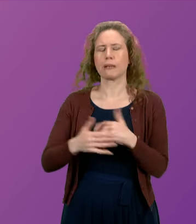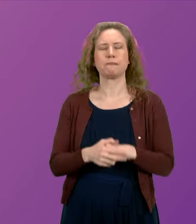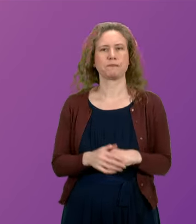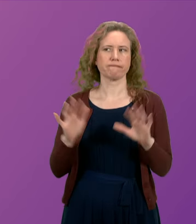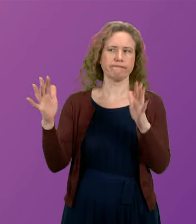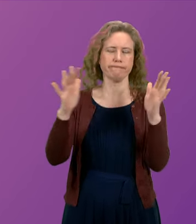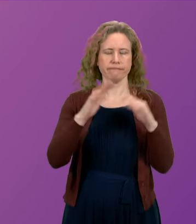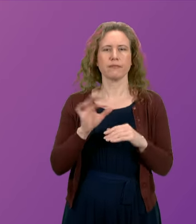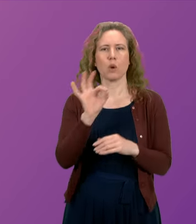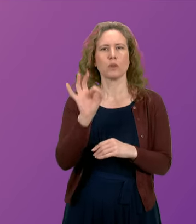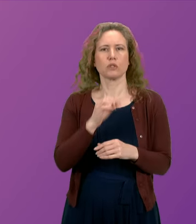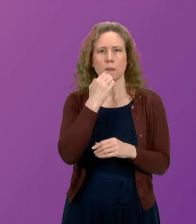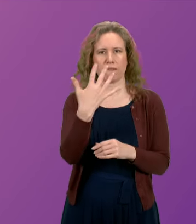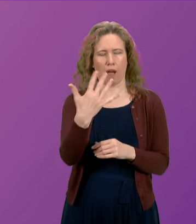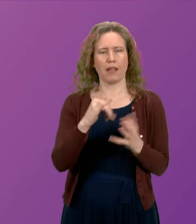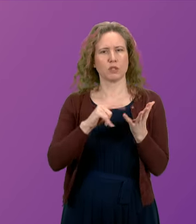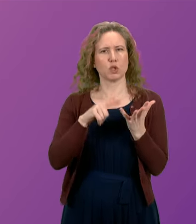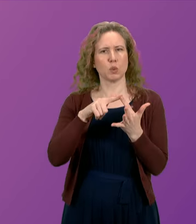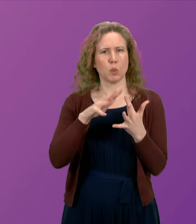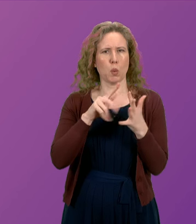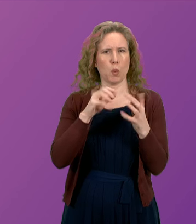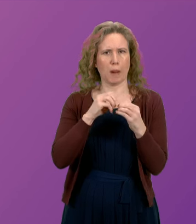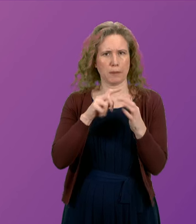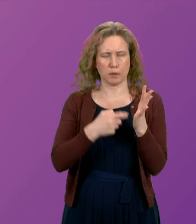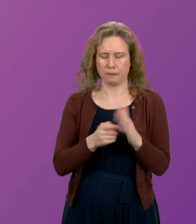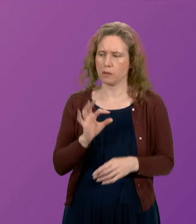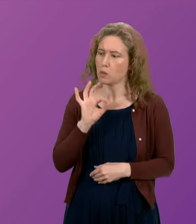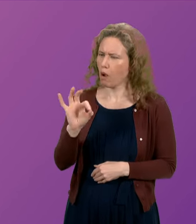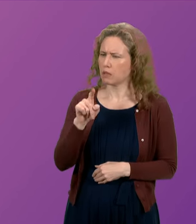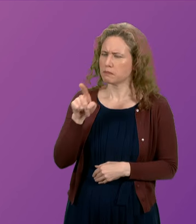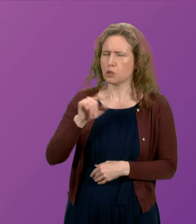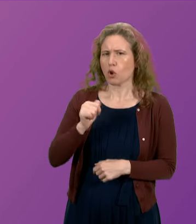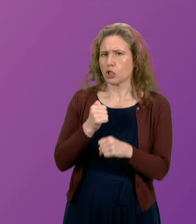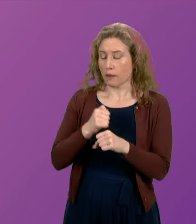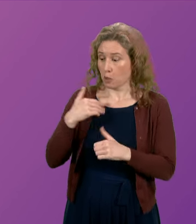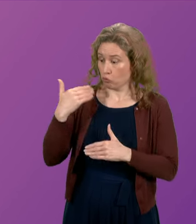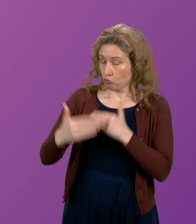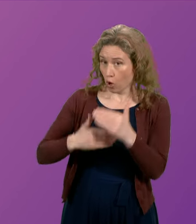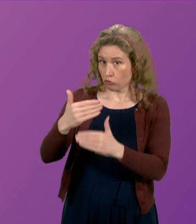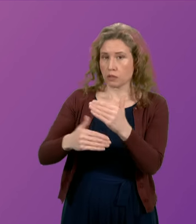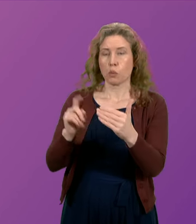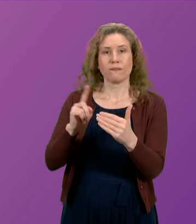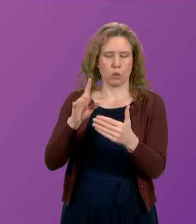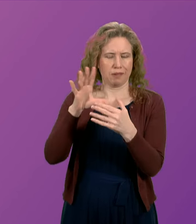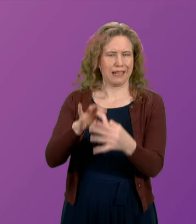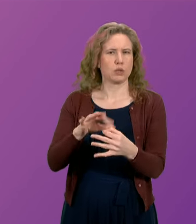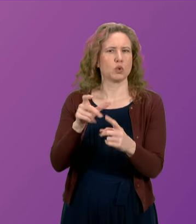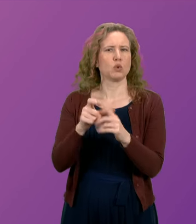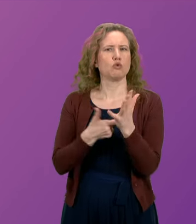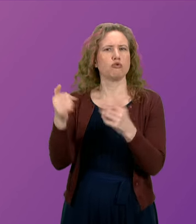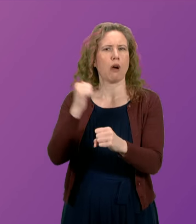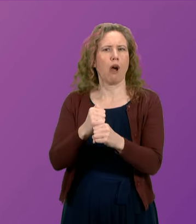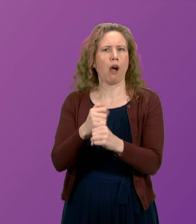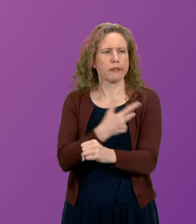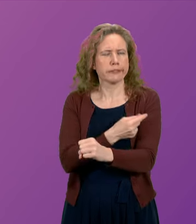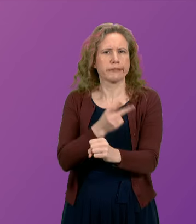five, Sue Weber. To ask the First Minister what progress the Scottish Government has made in reducing drug-related harm in light